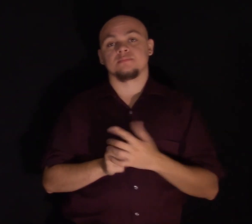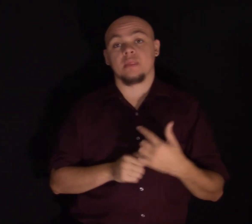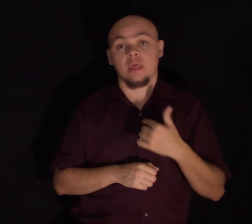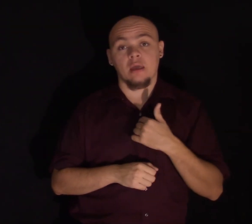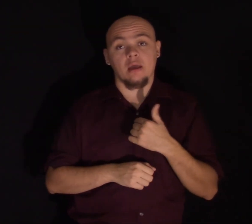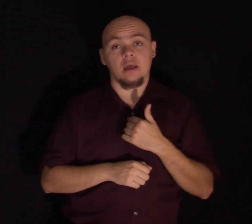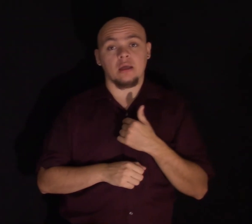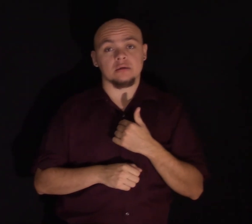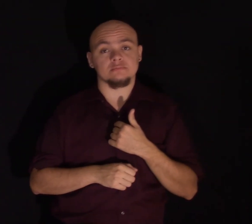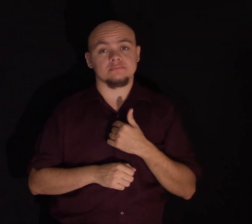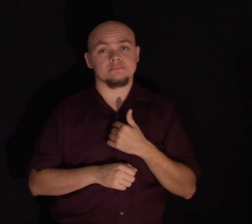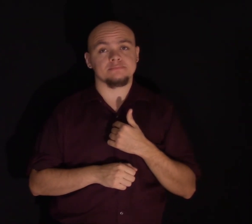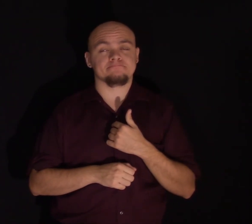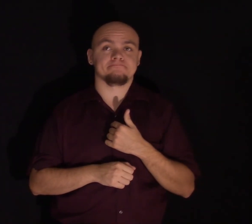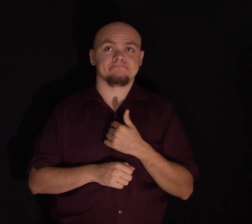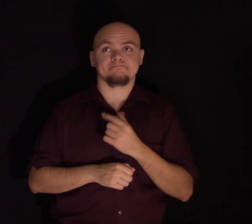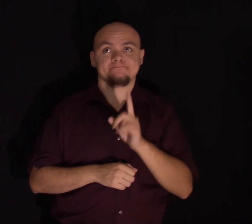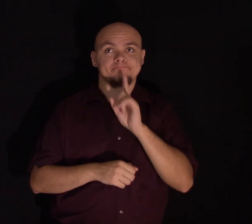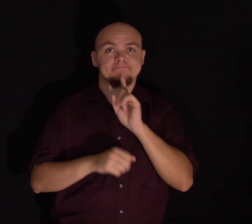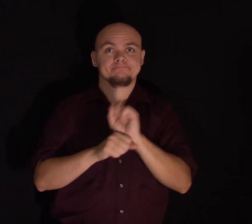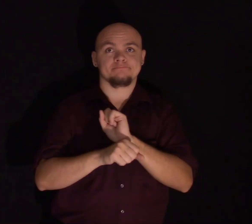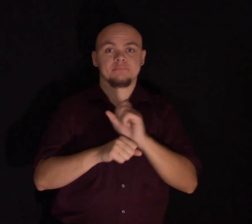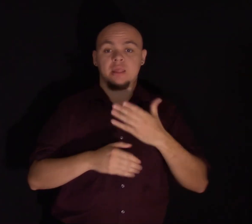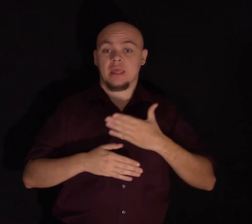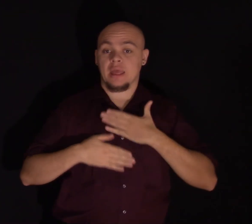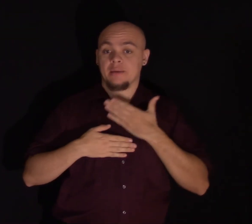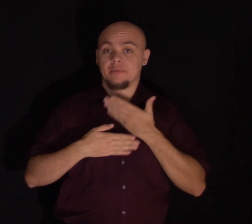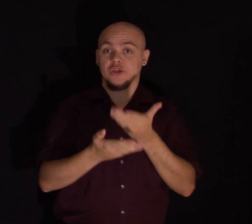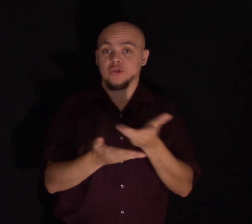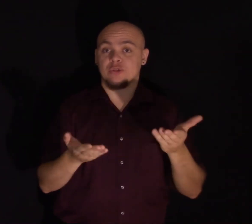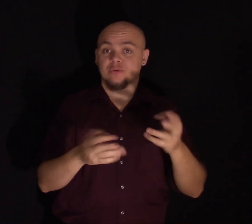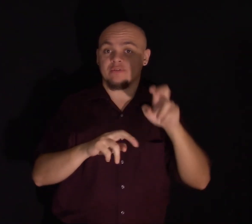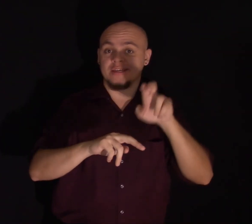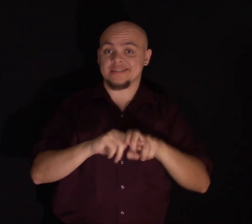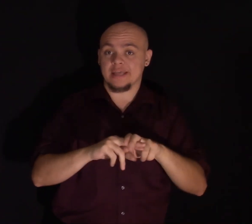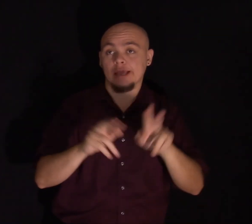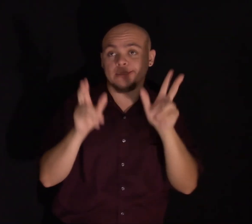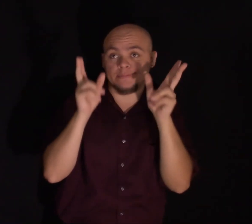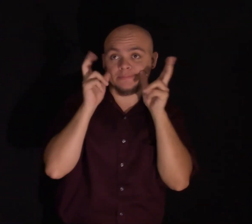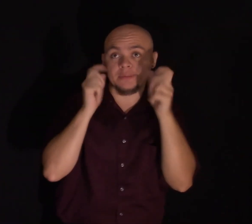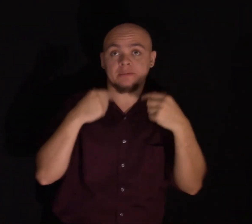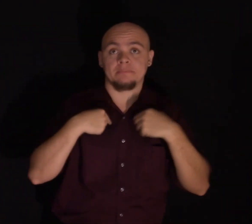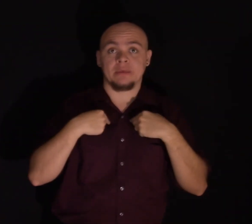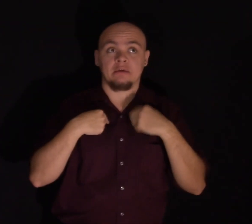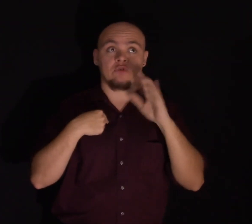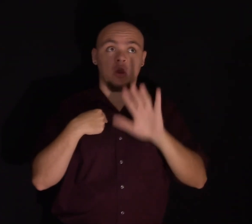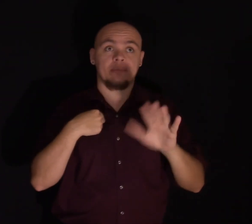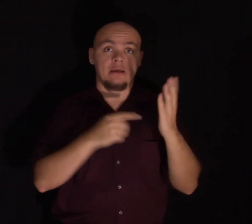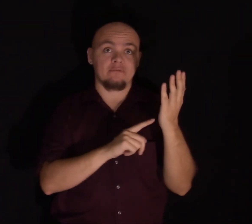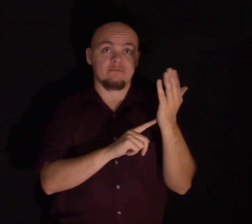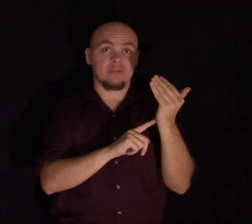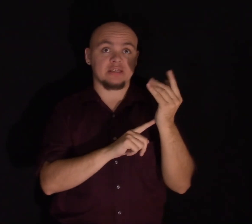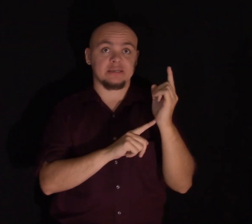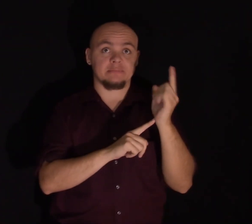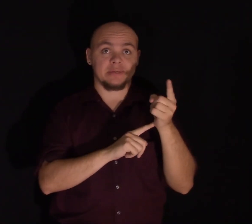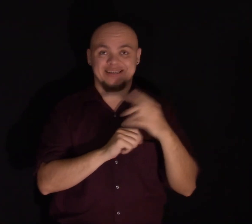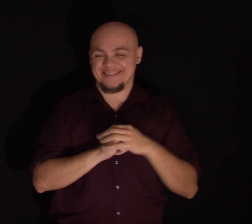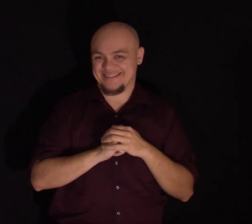am really so happy that you have sat here and listened to me for nearly 15 minutes now.